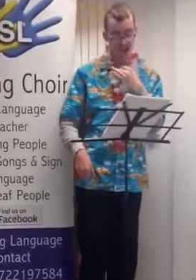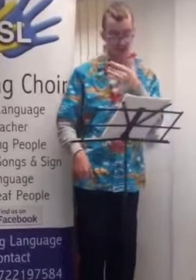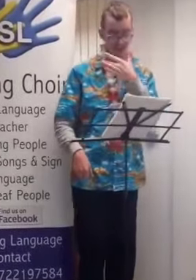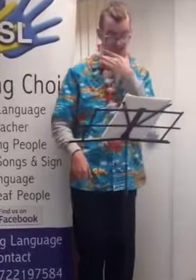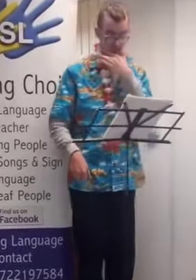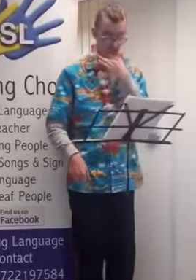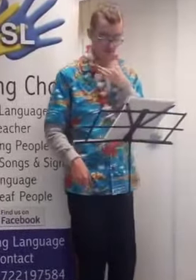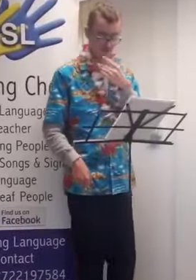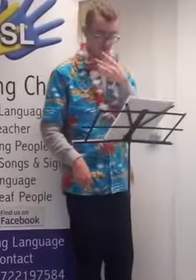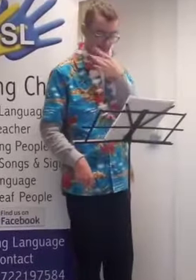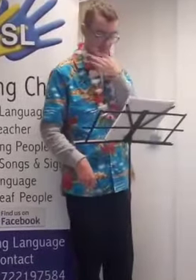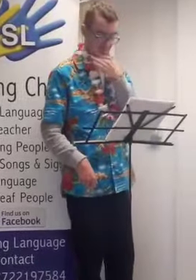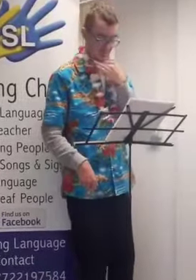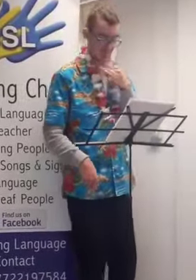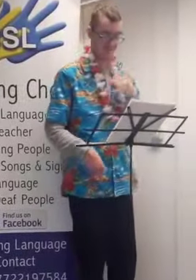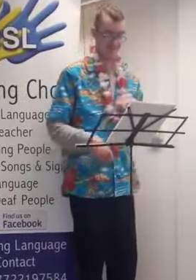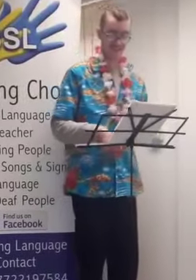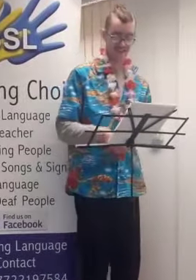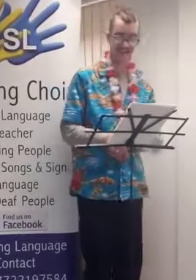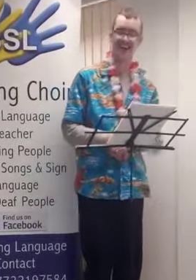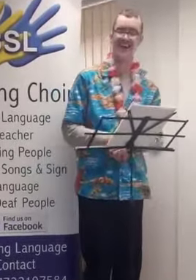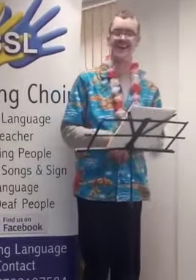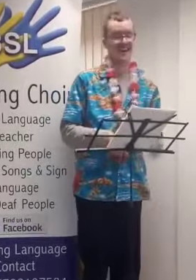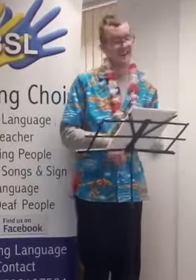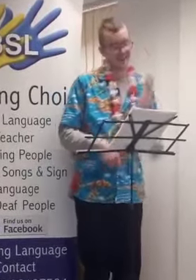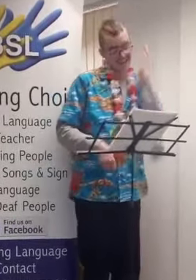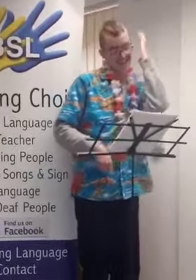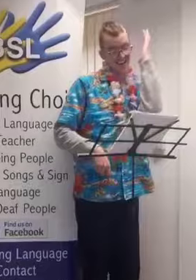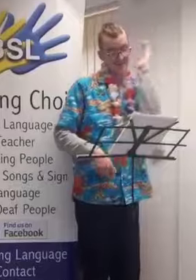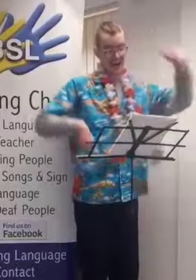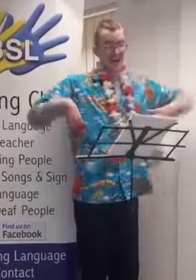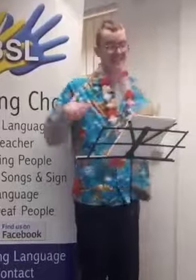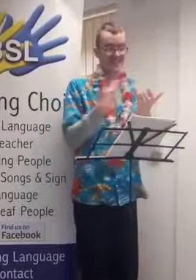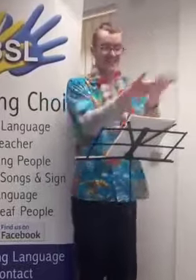you have go